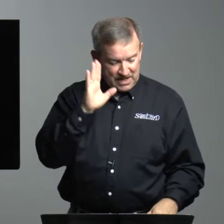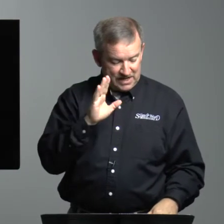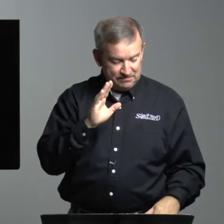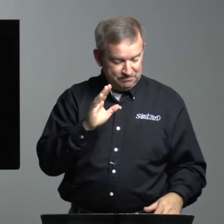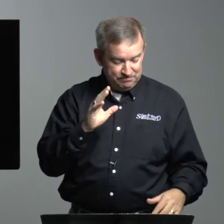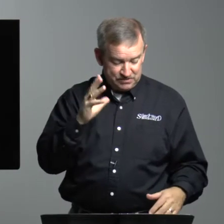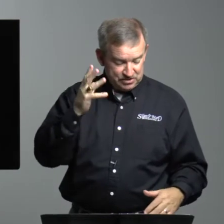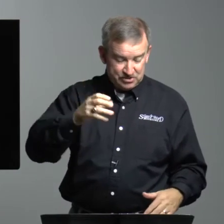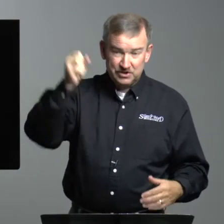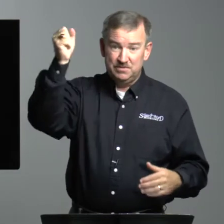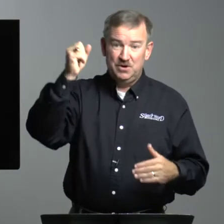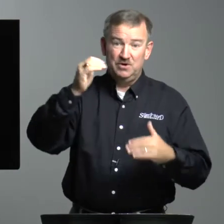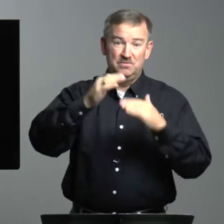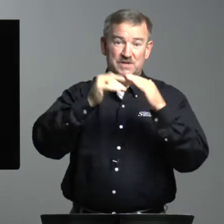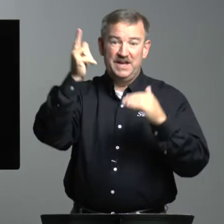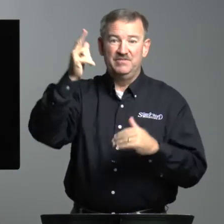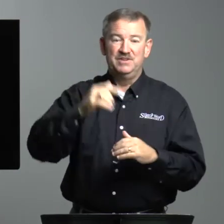God just took him home to heaven.